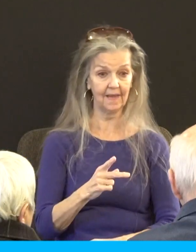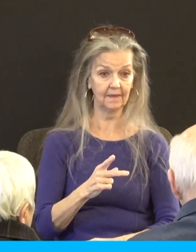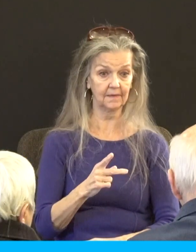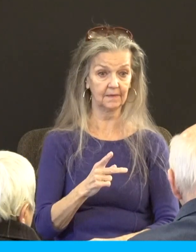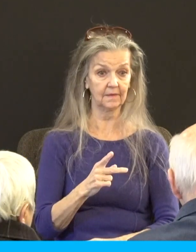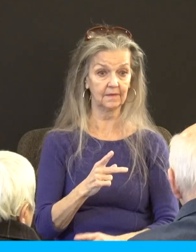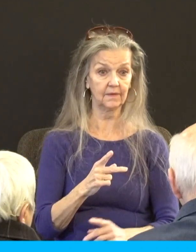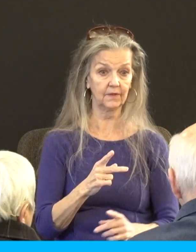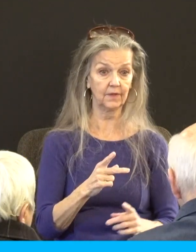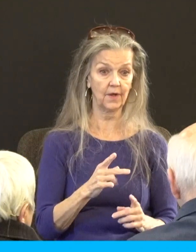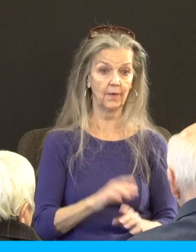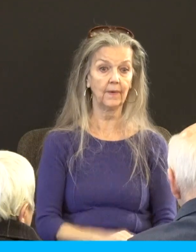but he'll cover that in a second